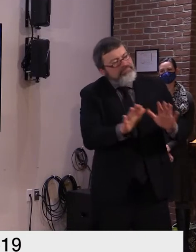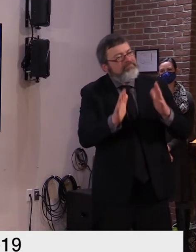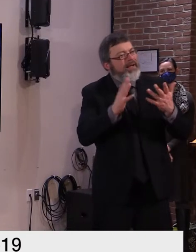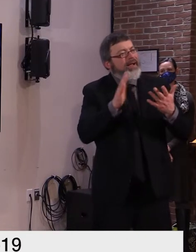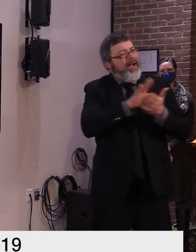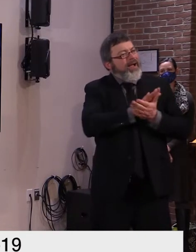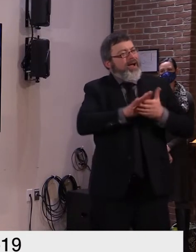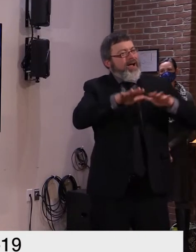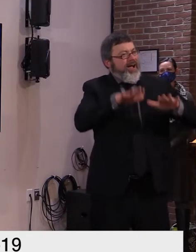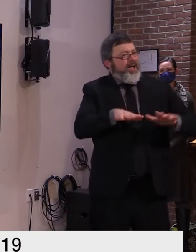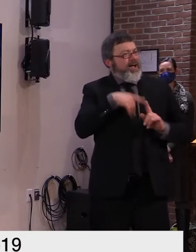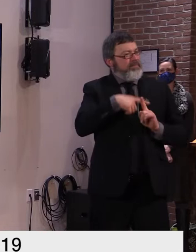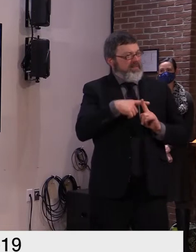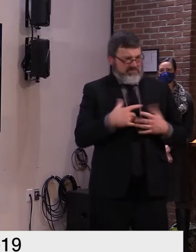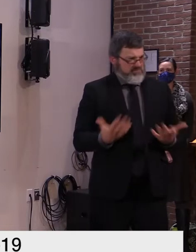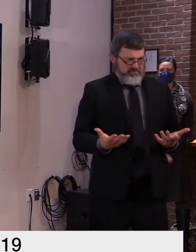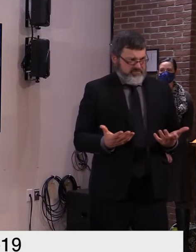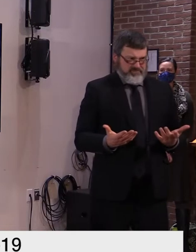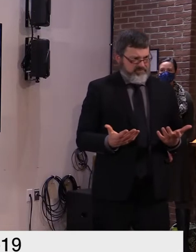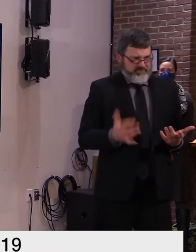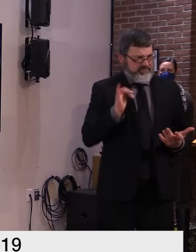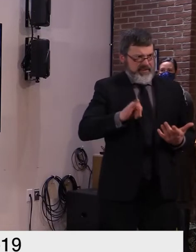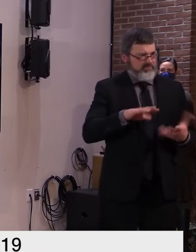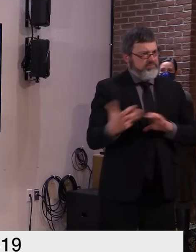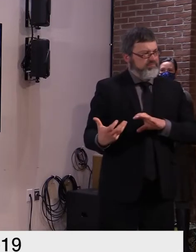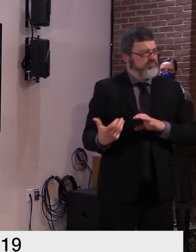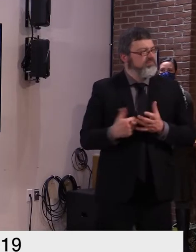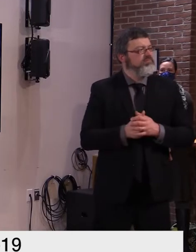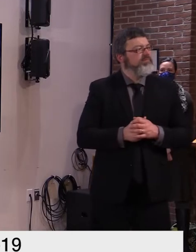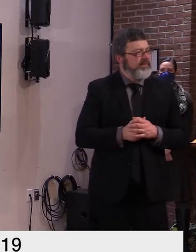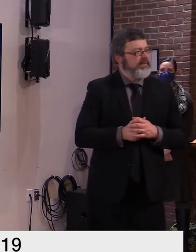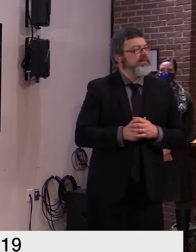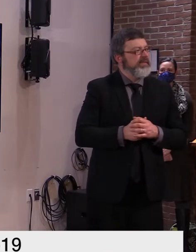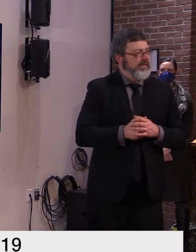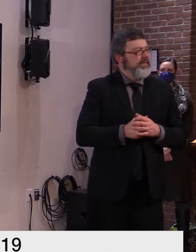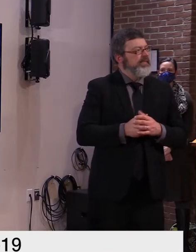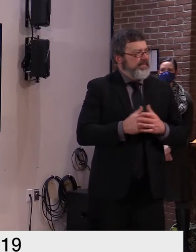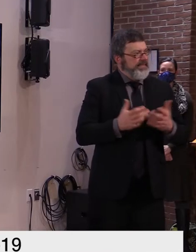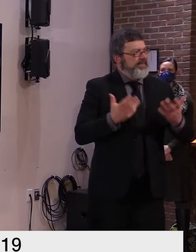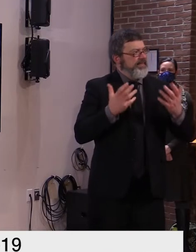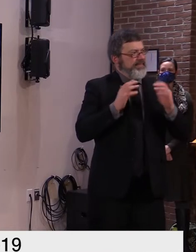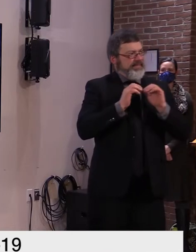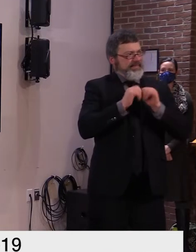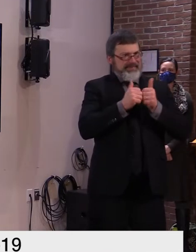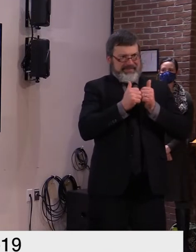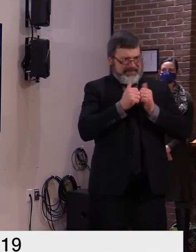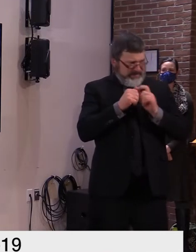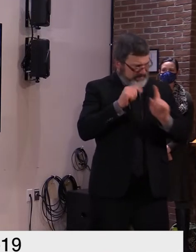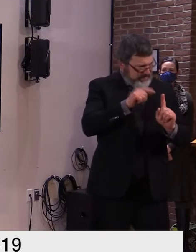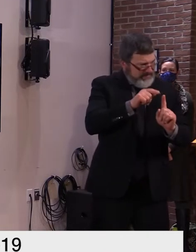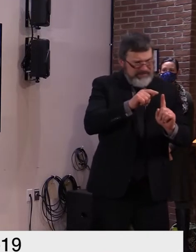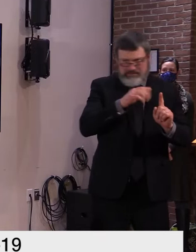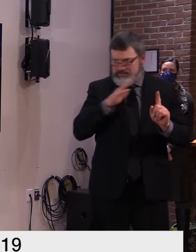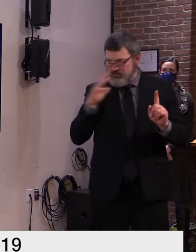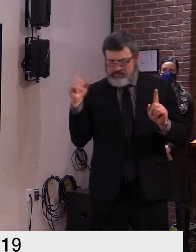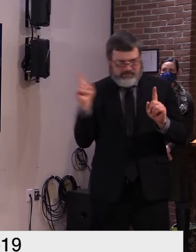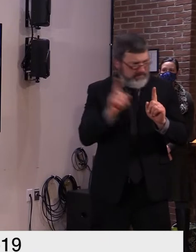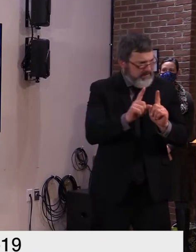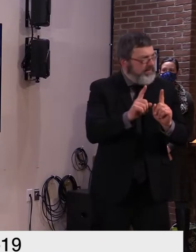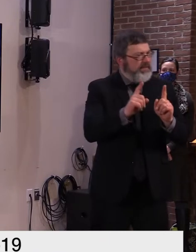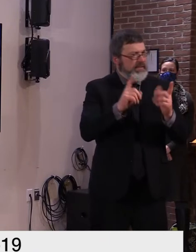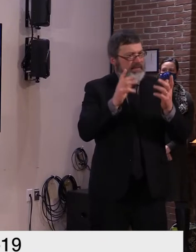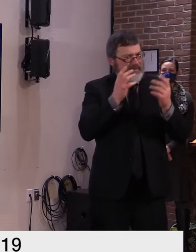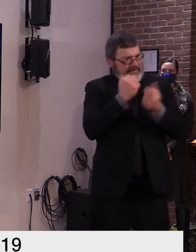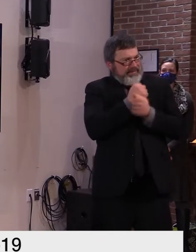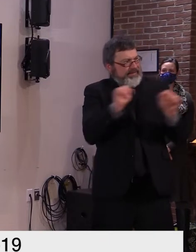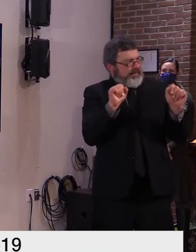existing staff or equally heroic efforts of volunteers or temporary staff or through institutions like uvmmc